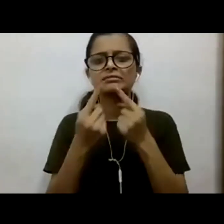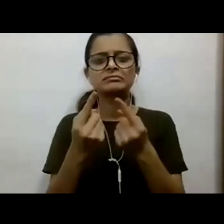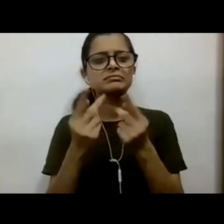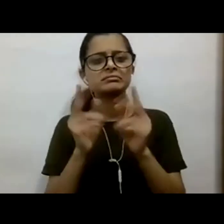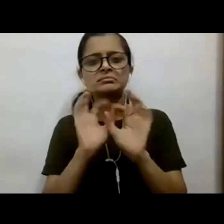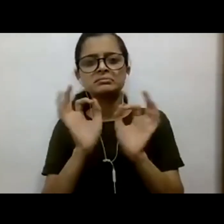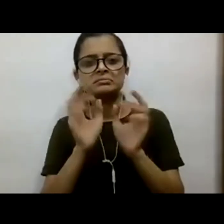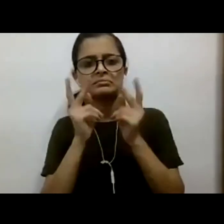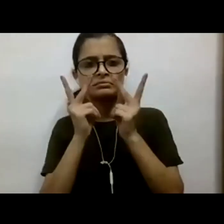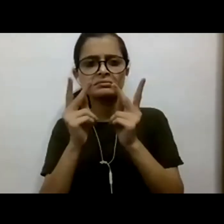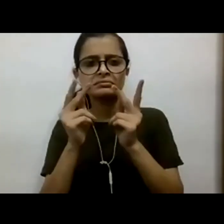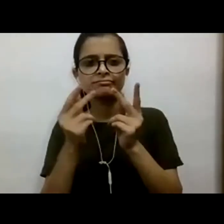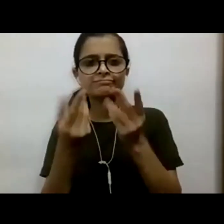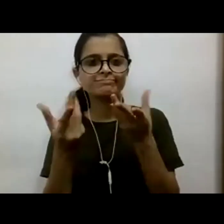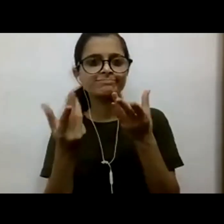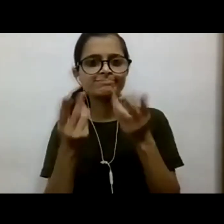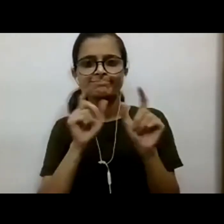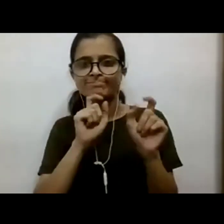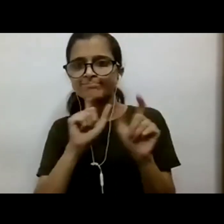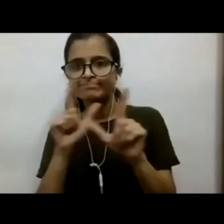Okay. So we should go to the next.